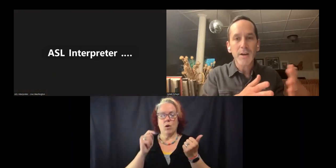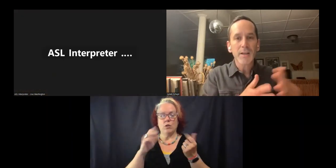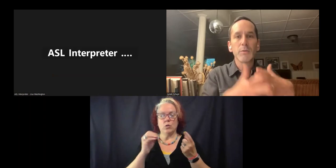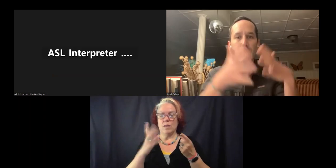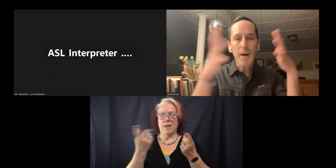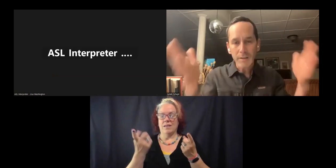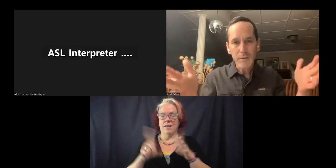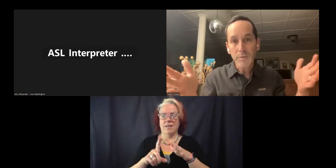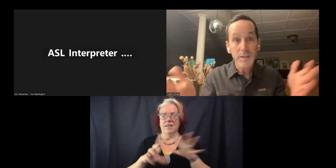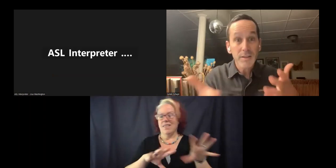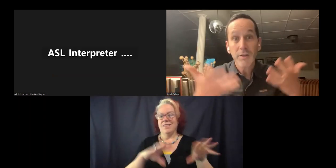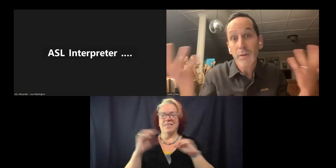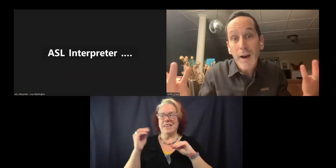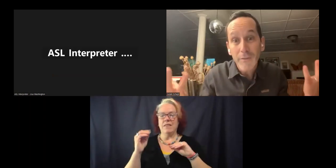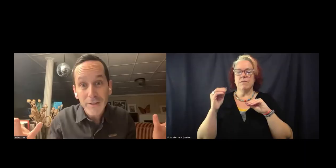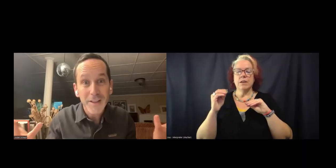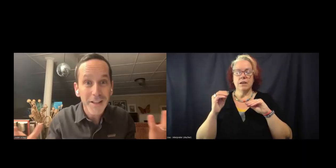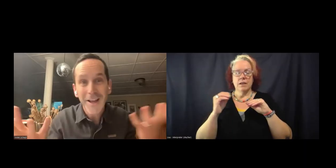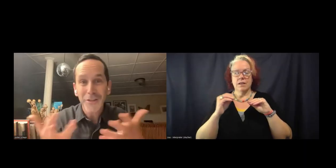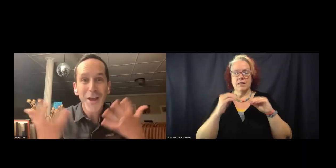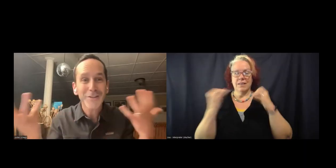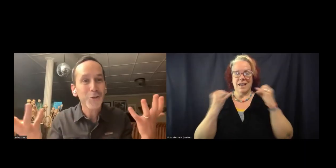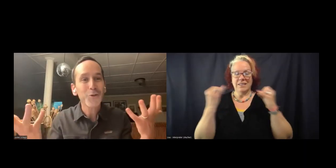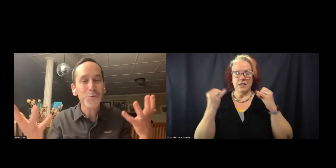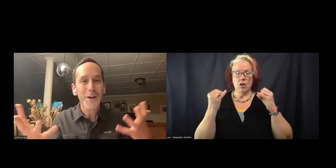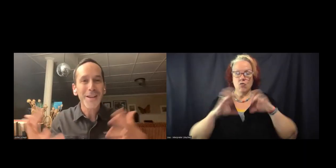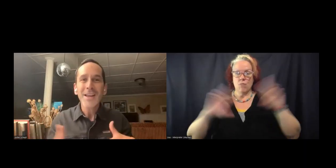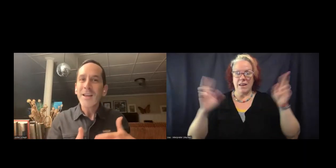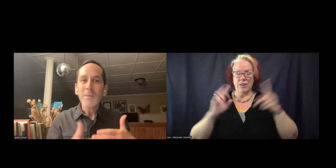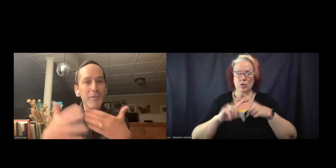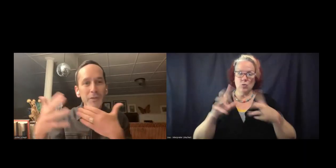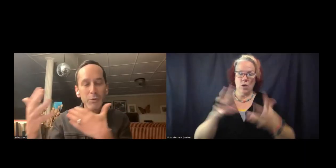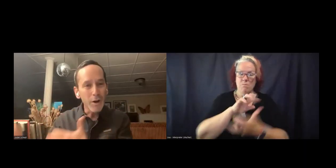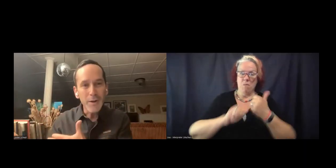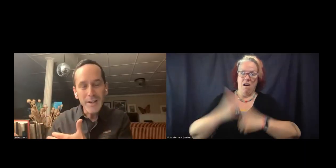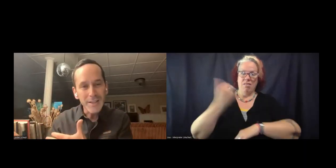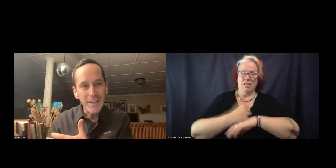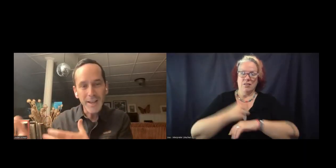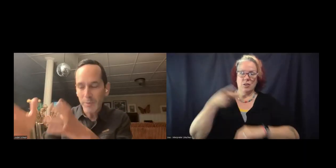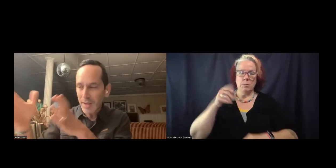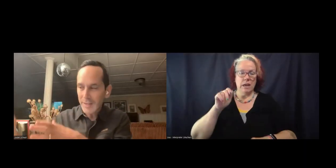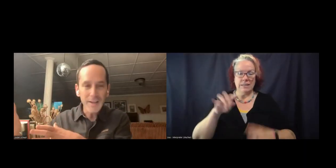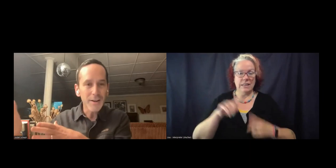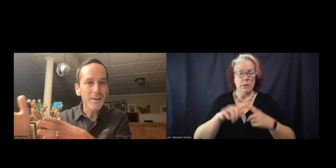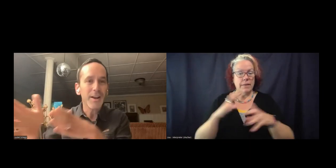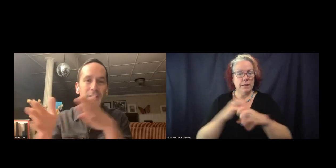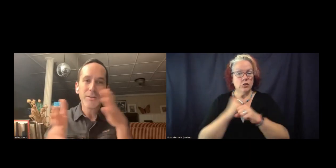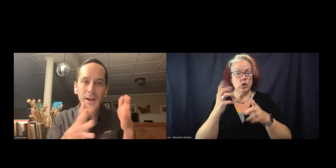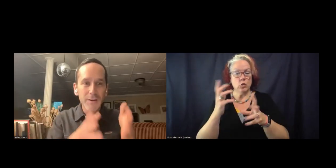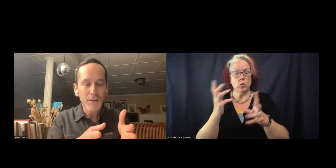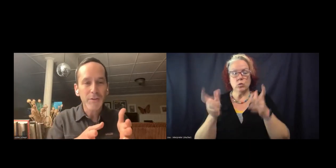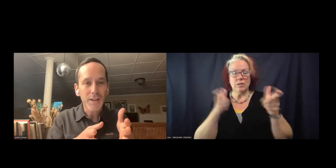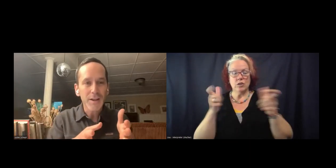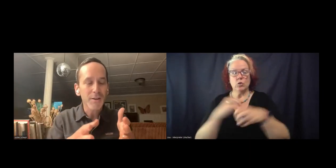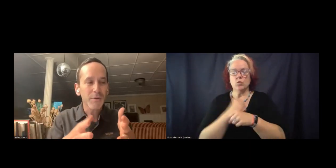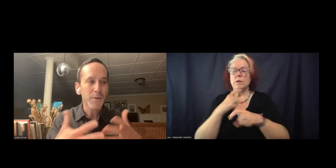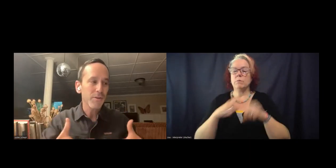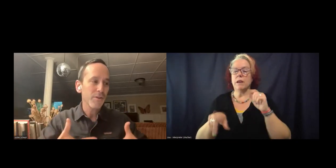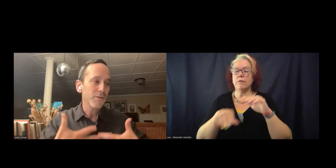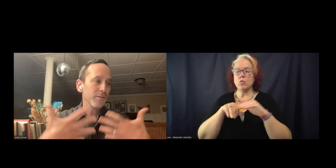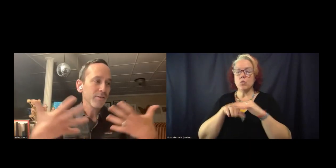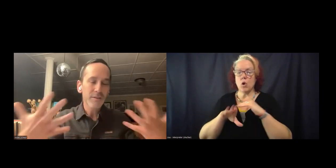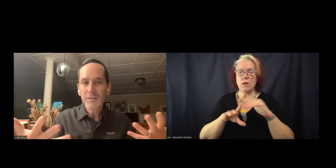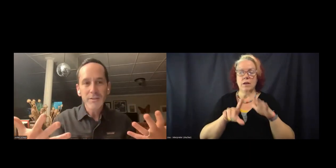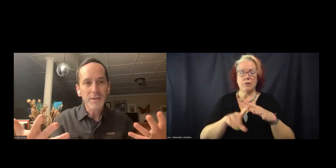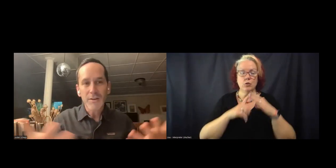campaign ready to abolish the PIC. Although obviously that's a huge win, but if you go into the campaign here and you end over here